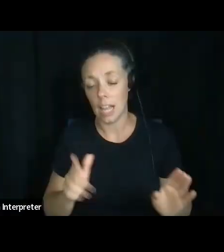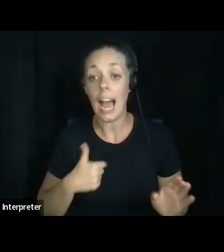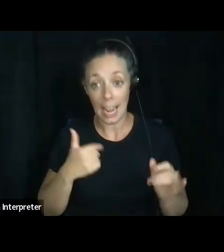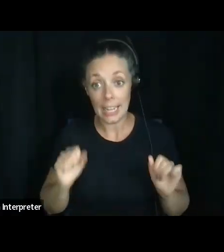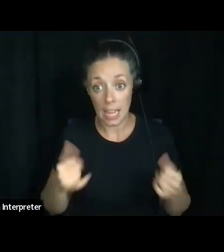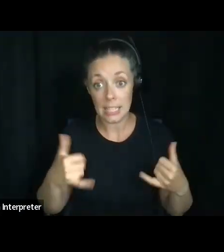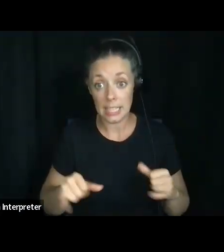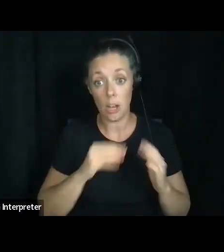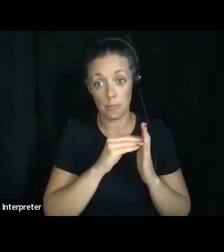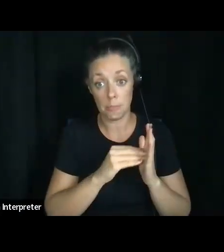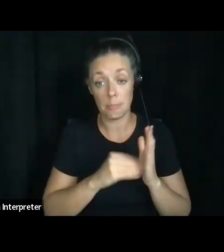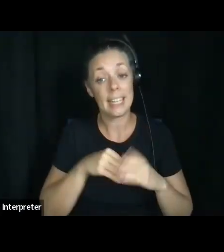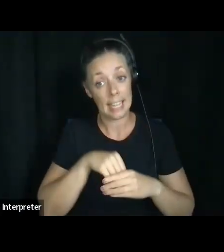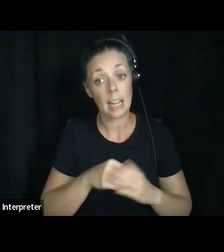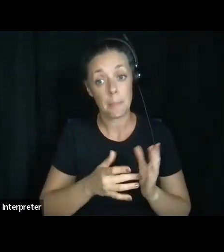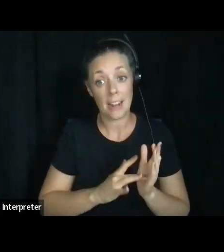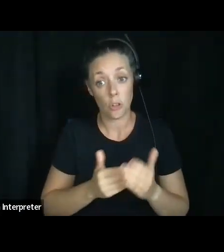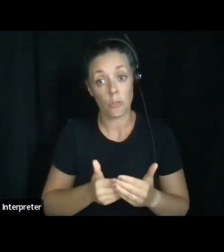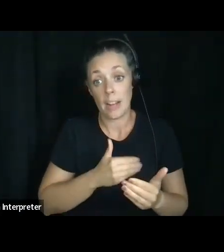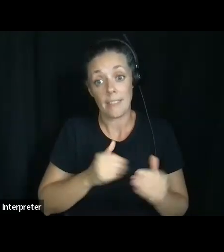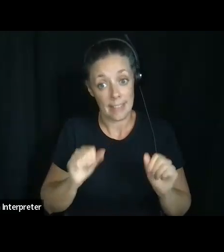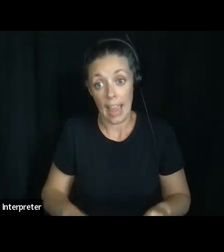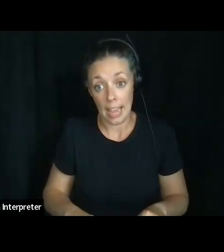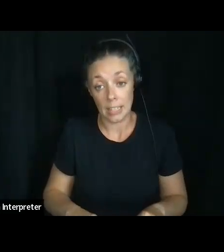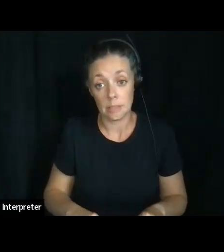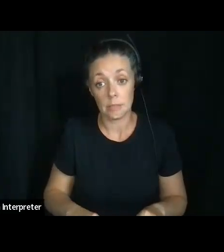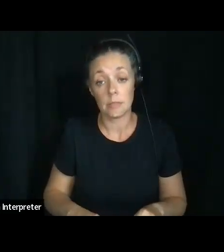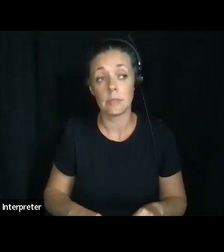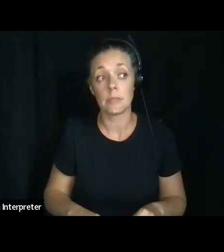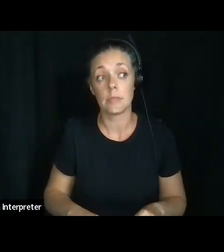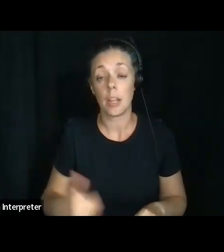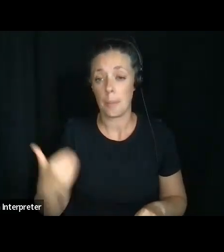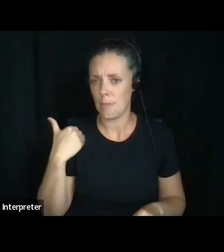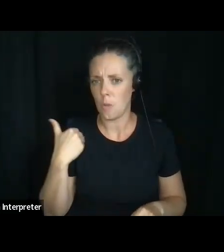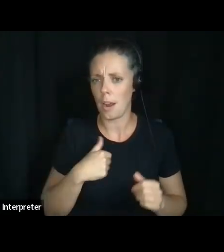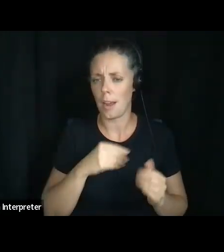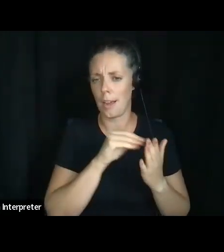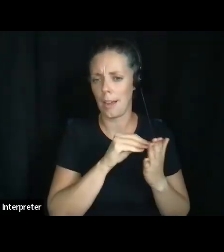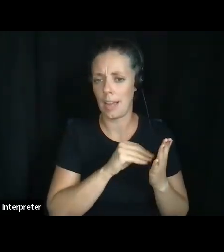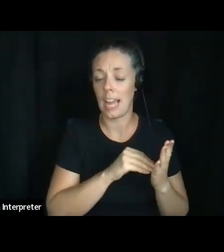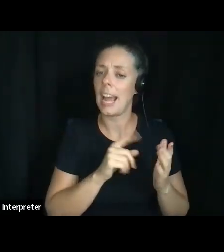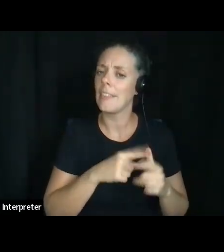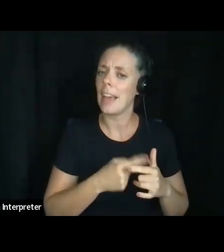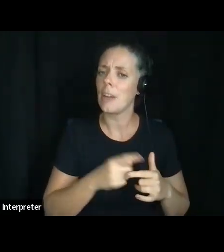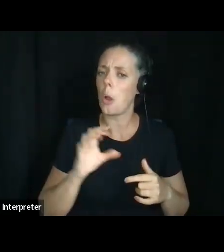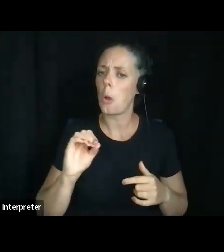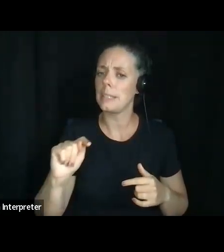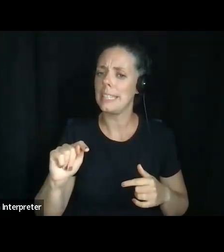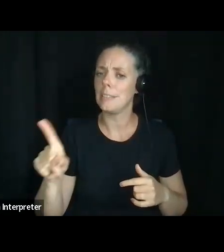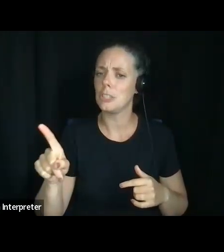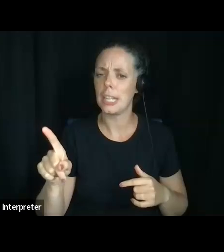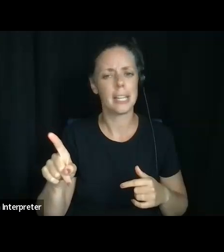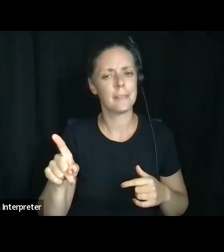because, and, and I used to like put that in there. And then, um, an occupational therapist called me on it one time. She goes,